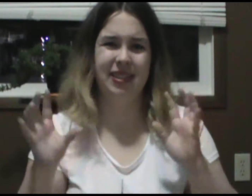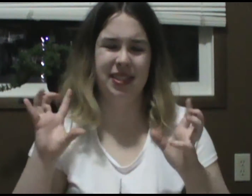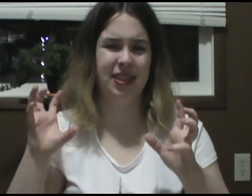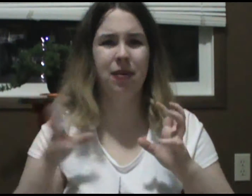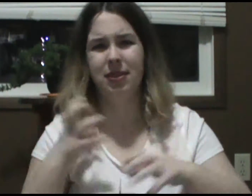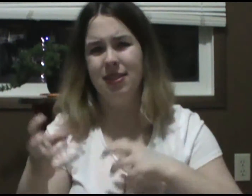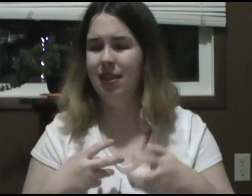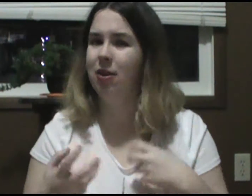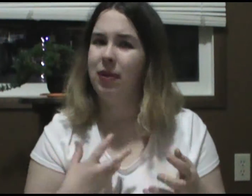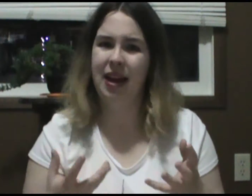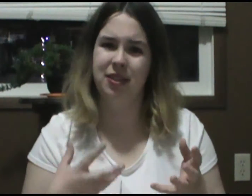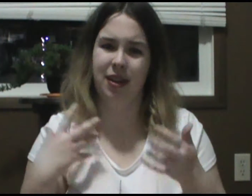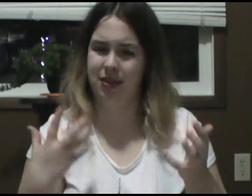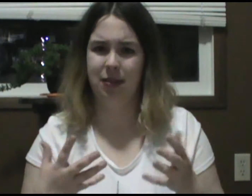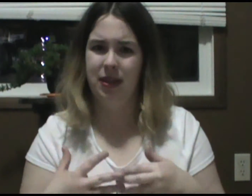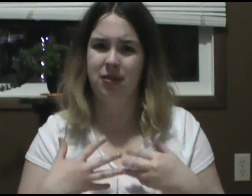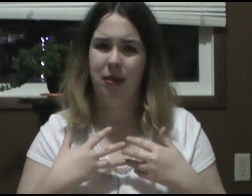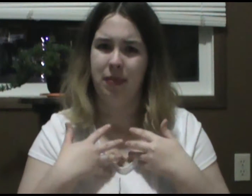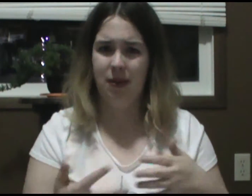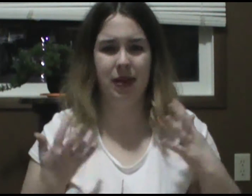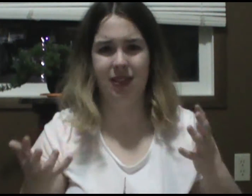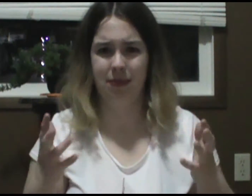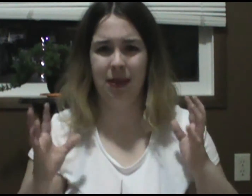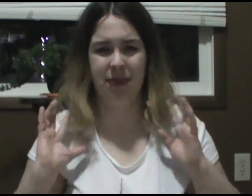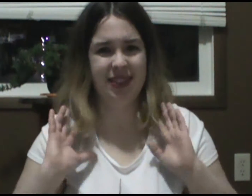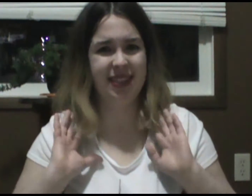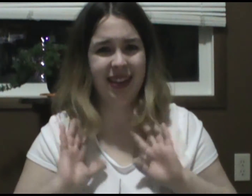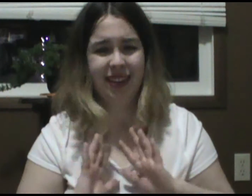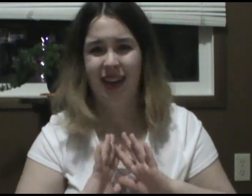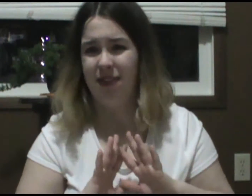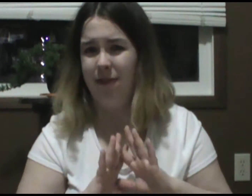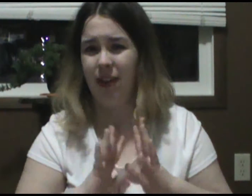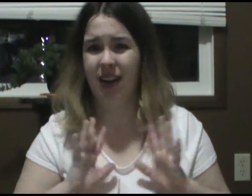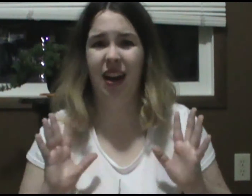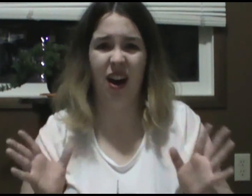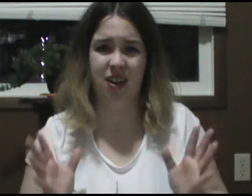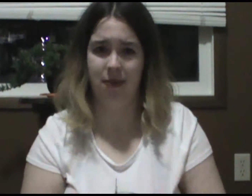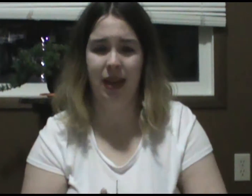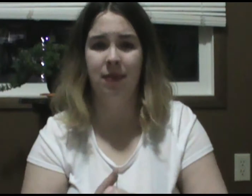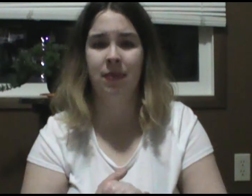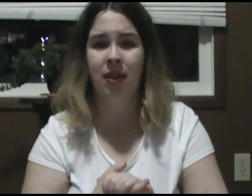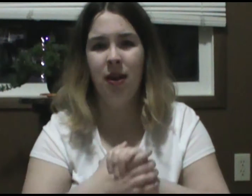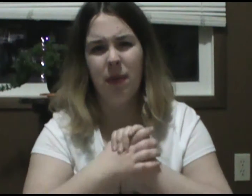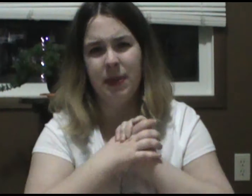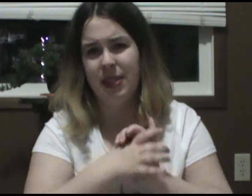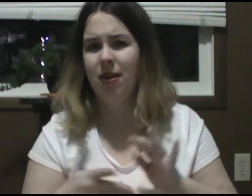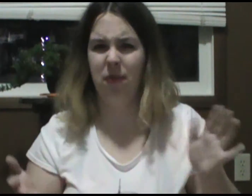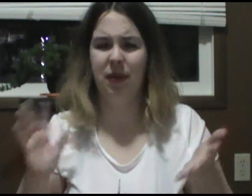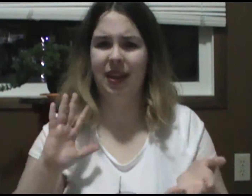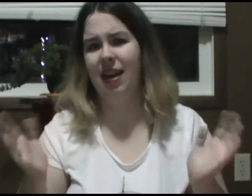there was little reaction there or something, so I might have missed something, but still that felt kind of odd to me. But still a really kind